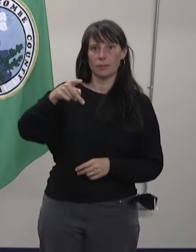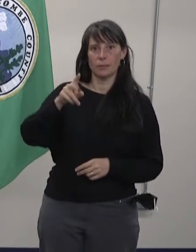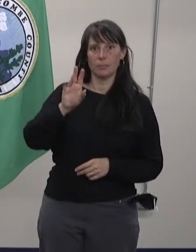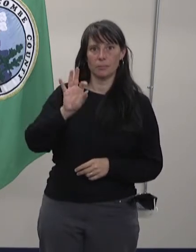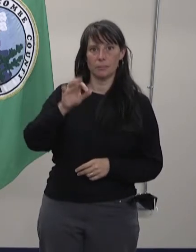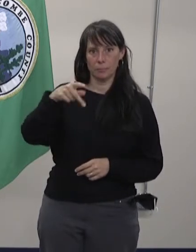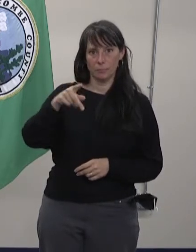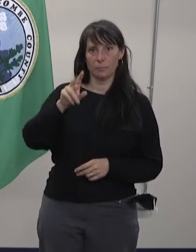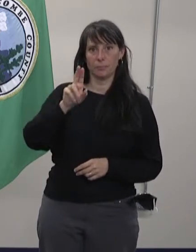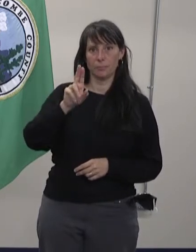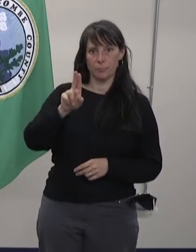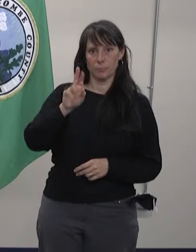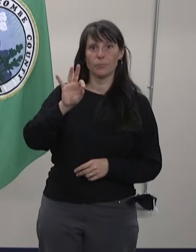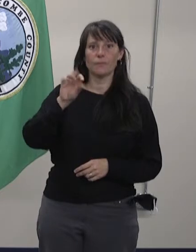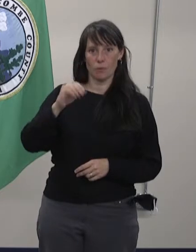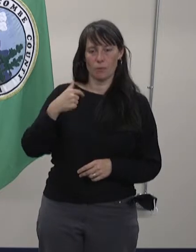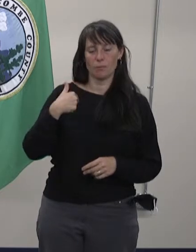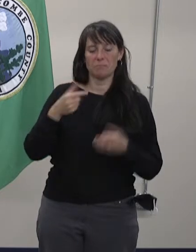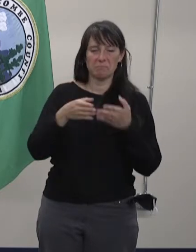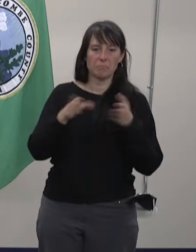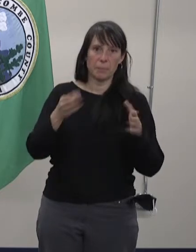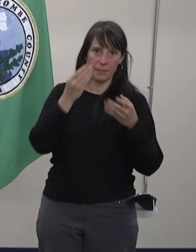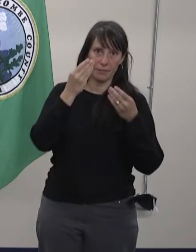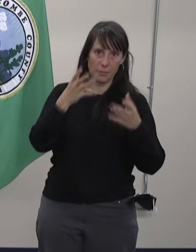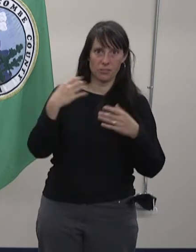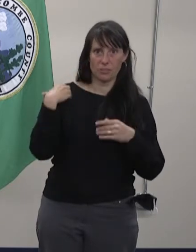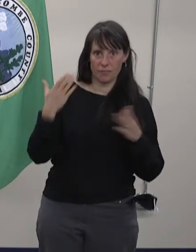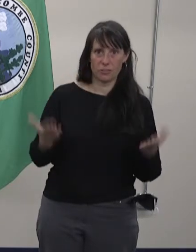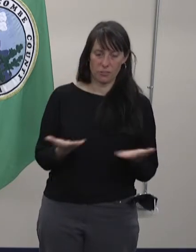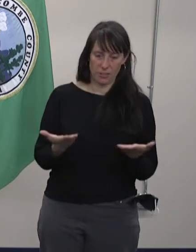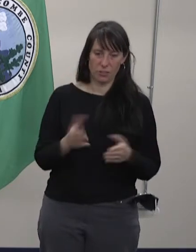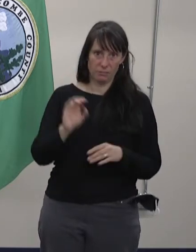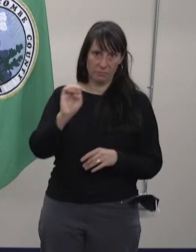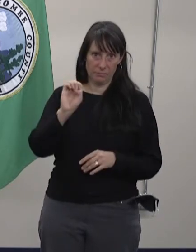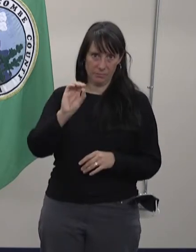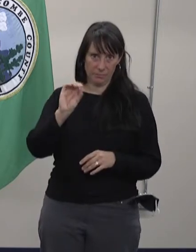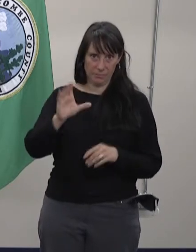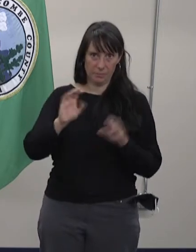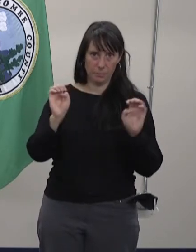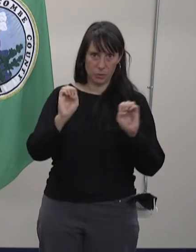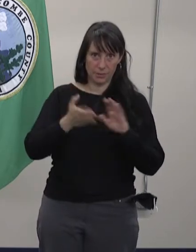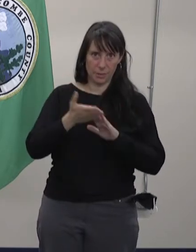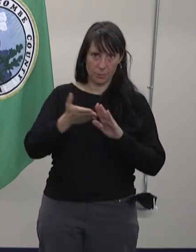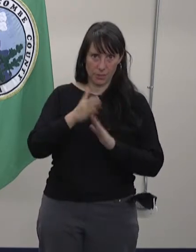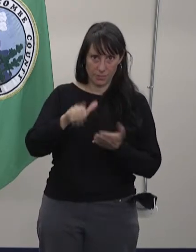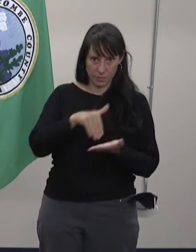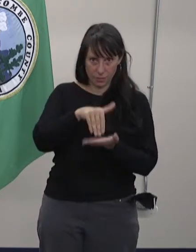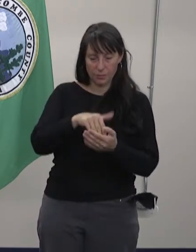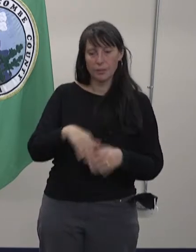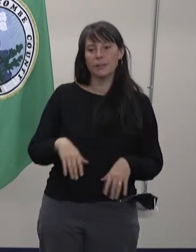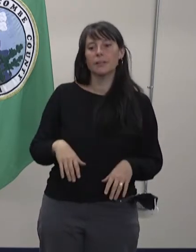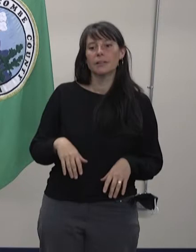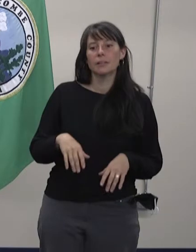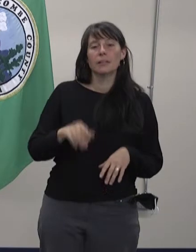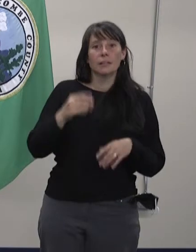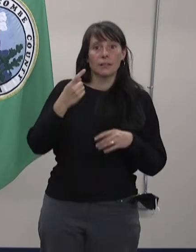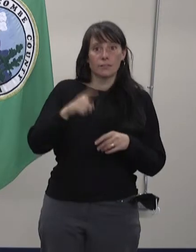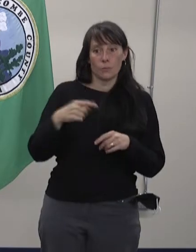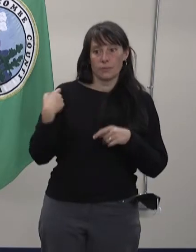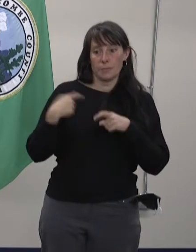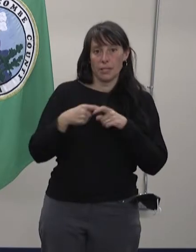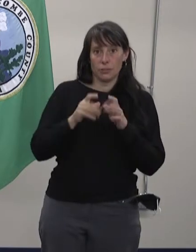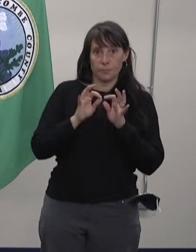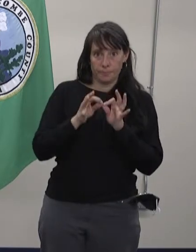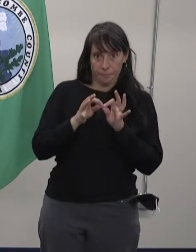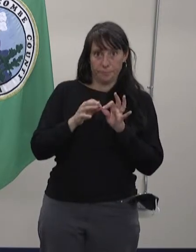Information Officer in the Emergency Operations Center. This Community Update is available in Spanish on Buncombe County